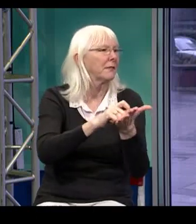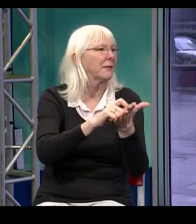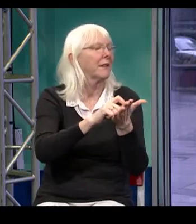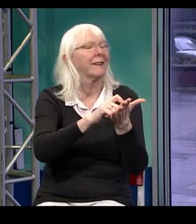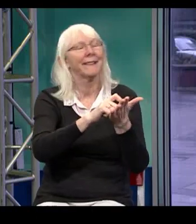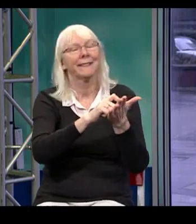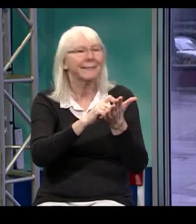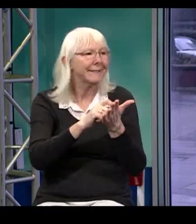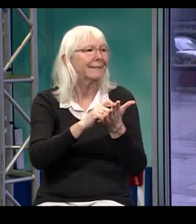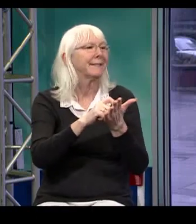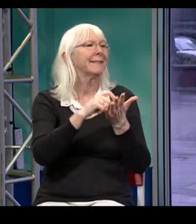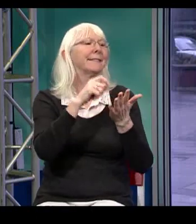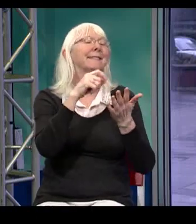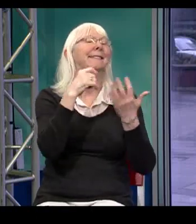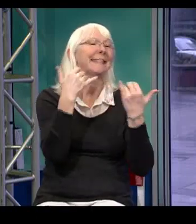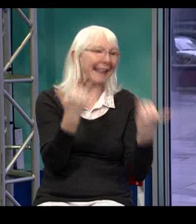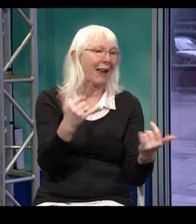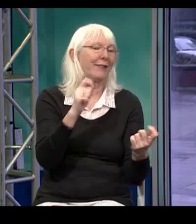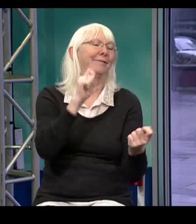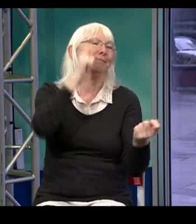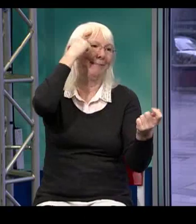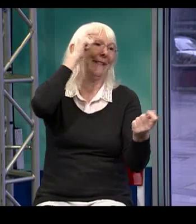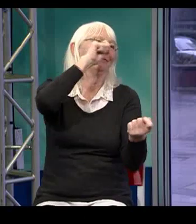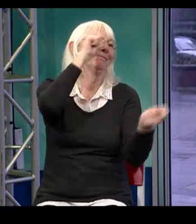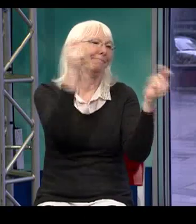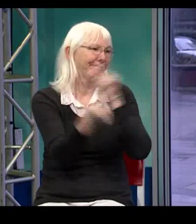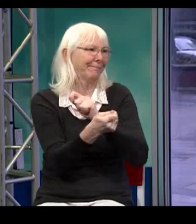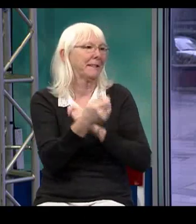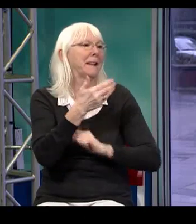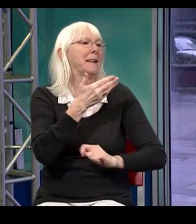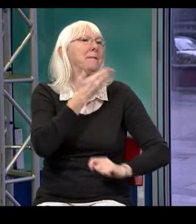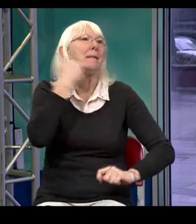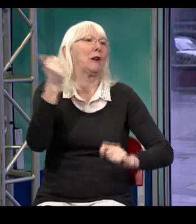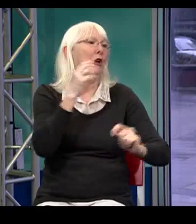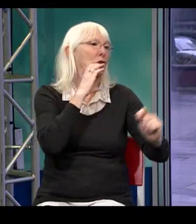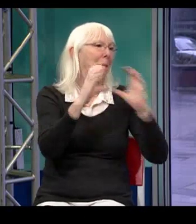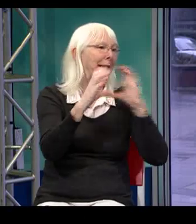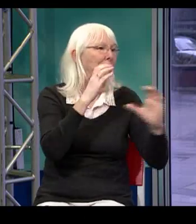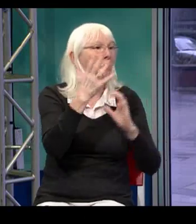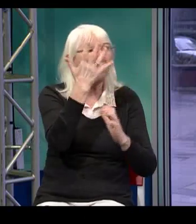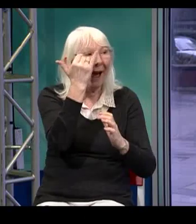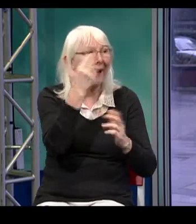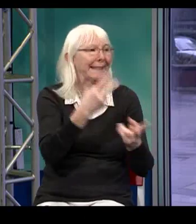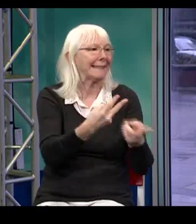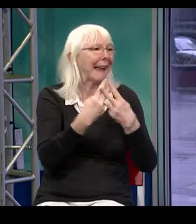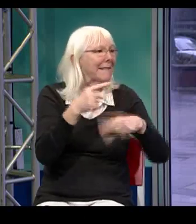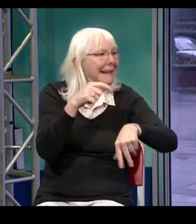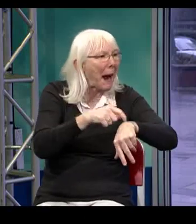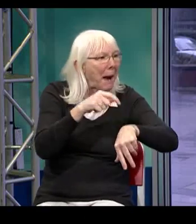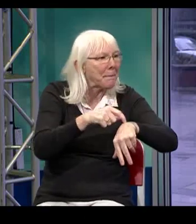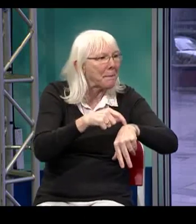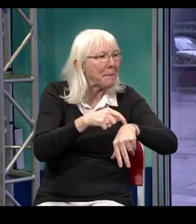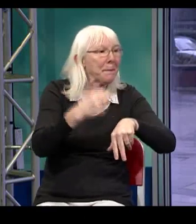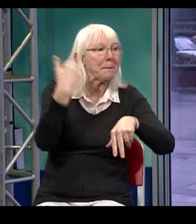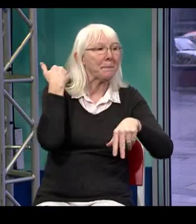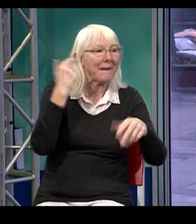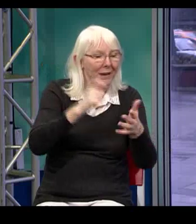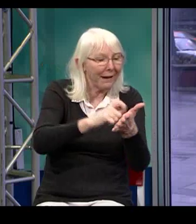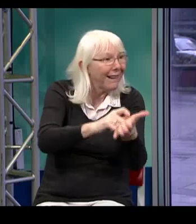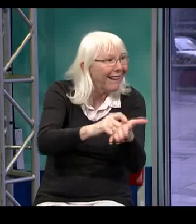doctors and from the deaf community because they were used to having family members. But after having the experience of having an interpreter present, they